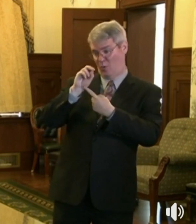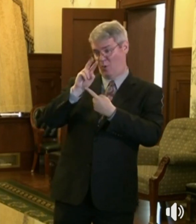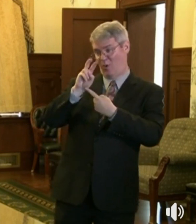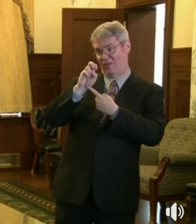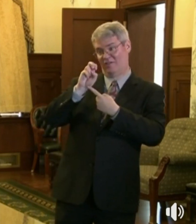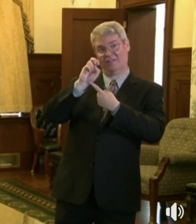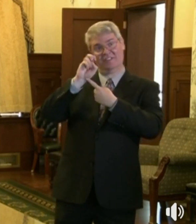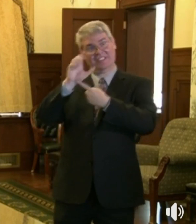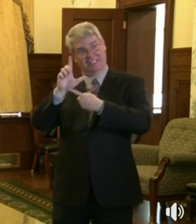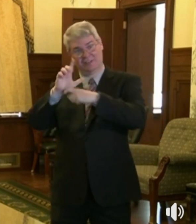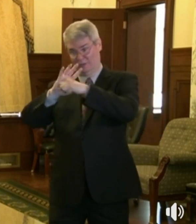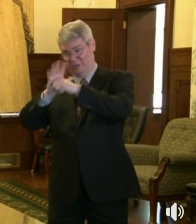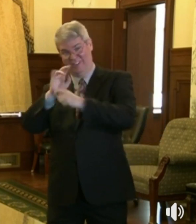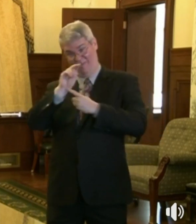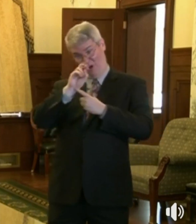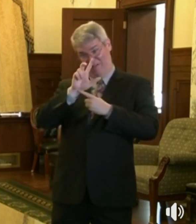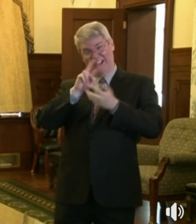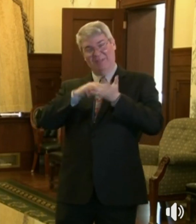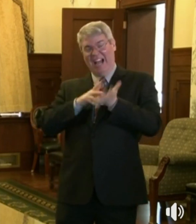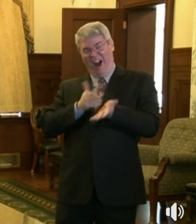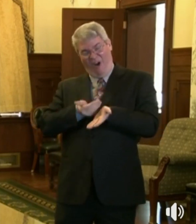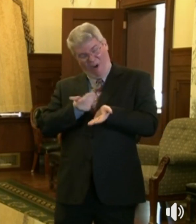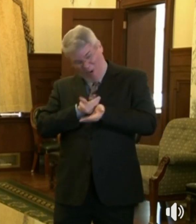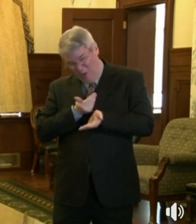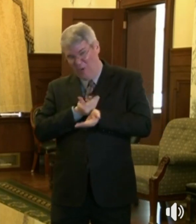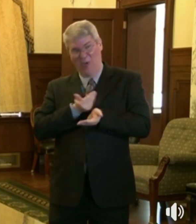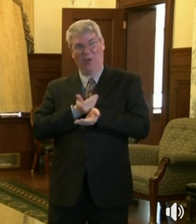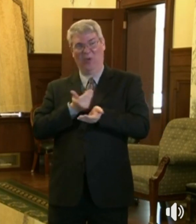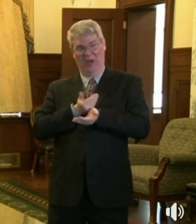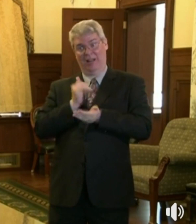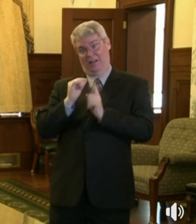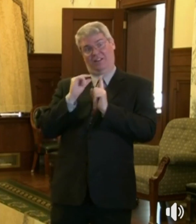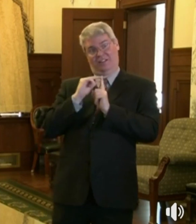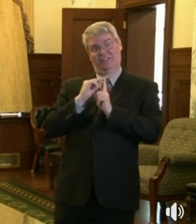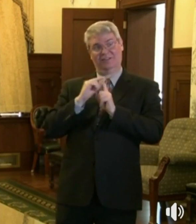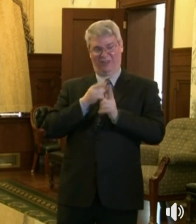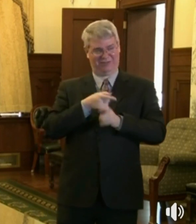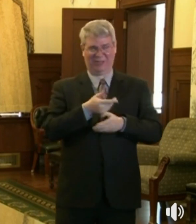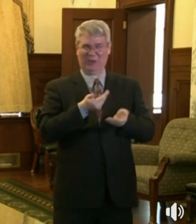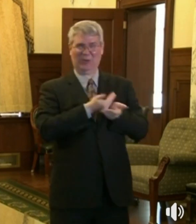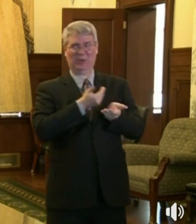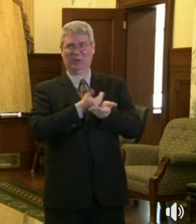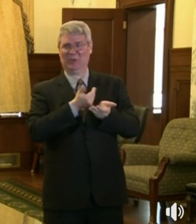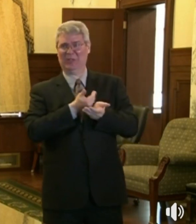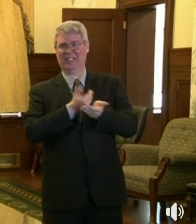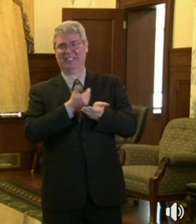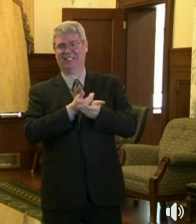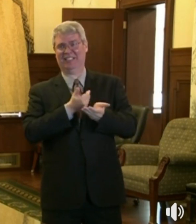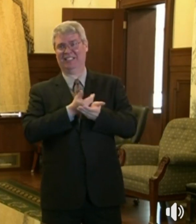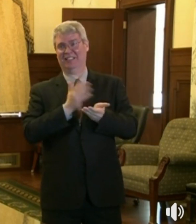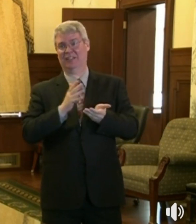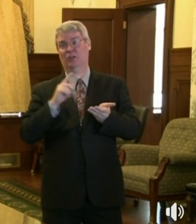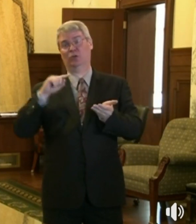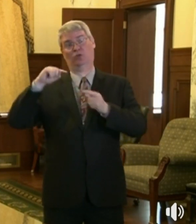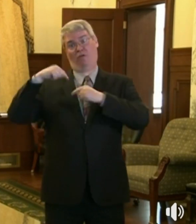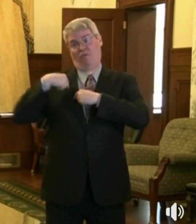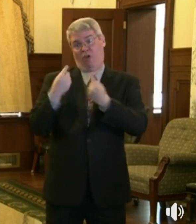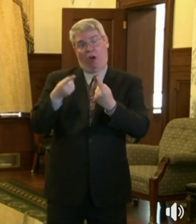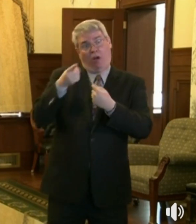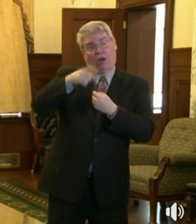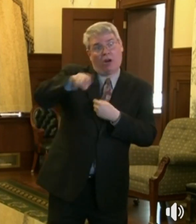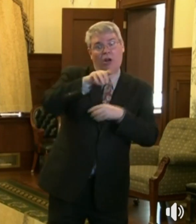best practices that I talked about that the people of Idaho have been incredible in implementing are going to stay around for a long time.